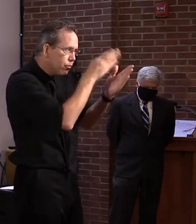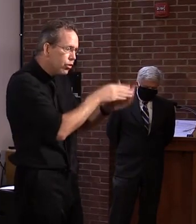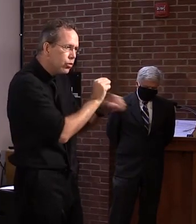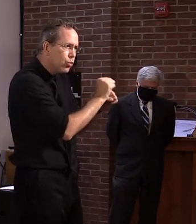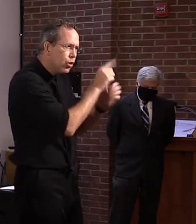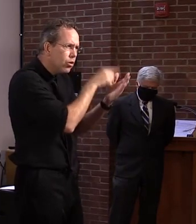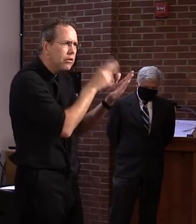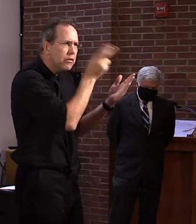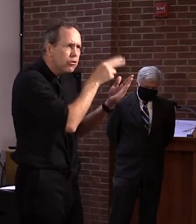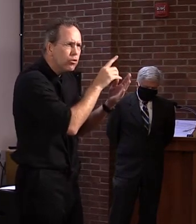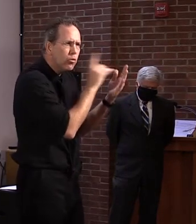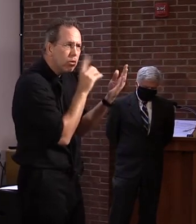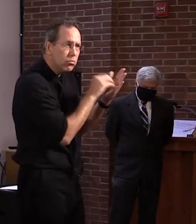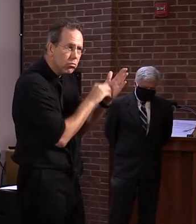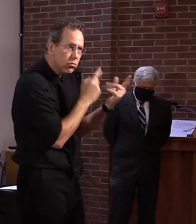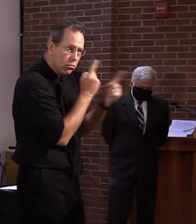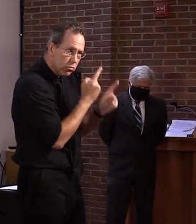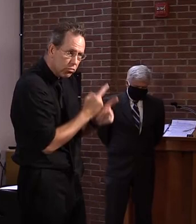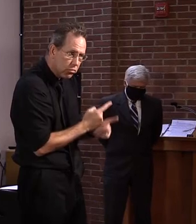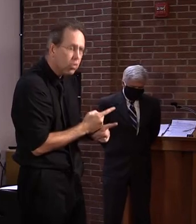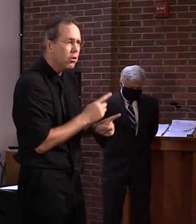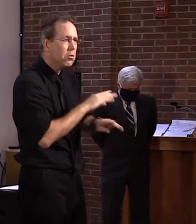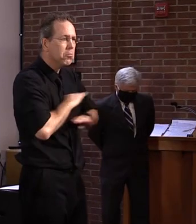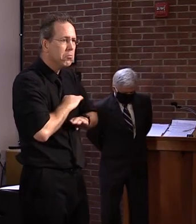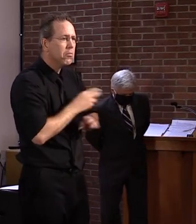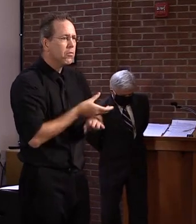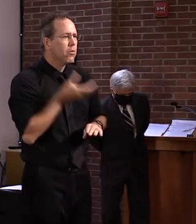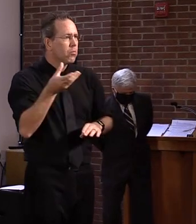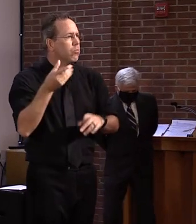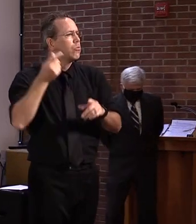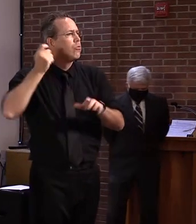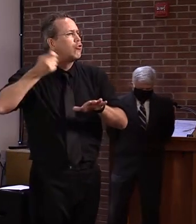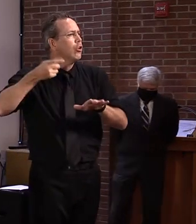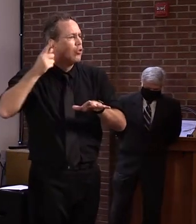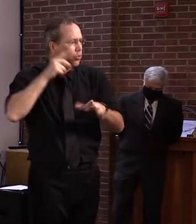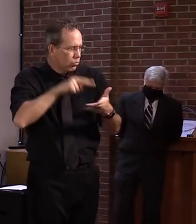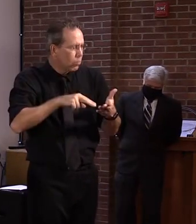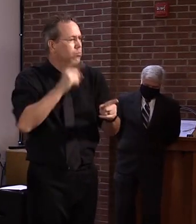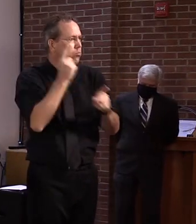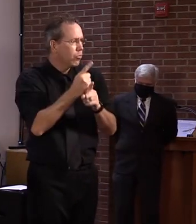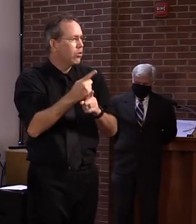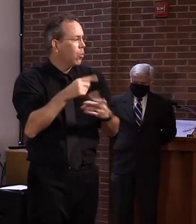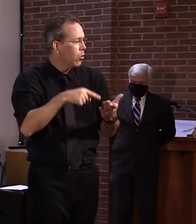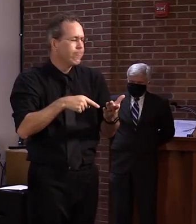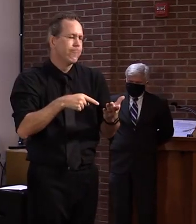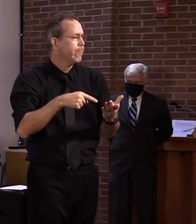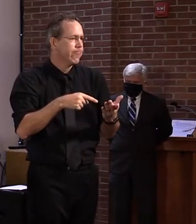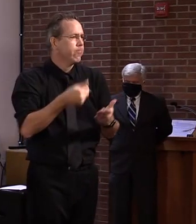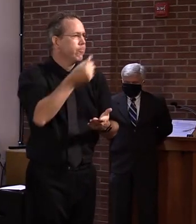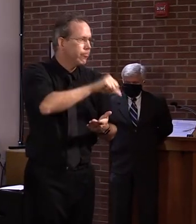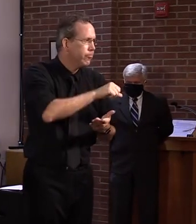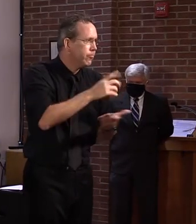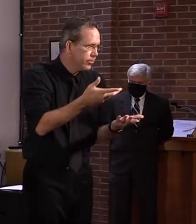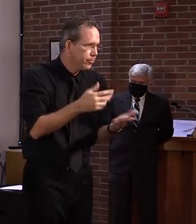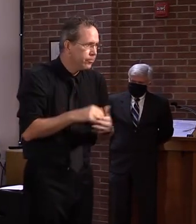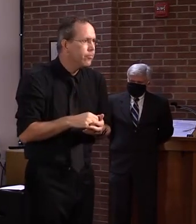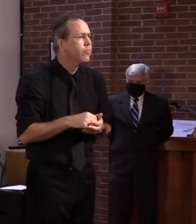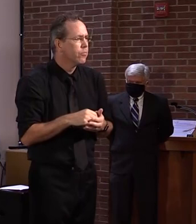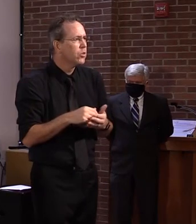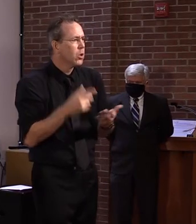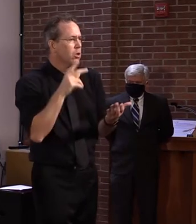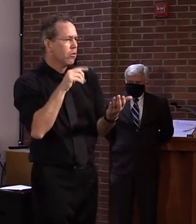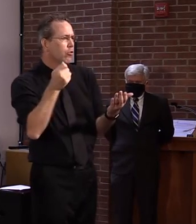and compile that into a packet, that then the actual trained adjudicator can simply review the packet of